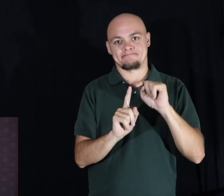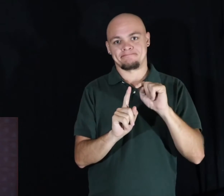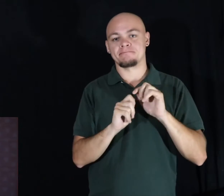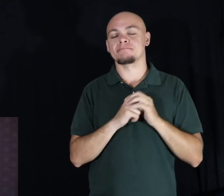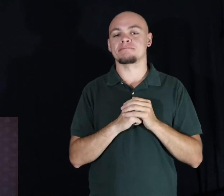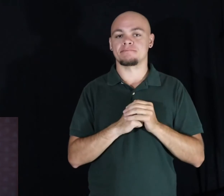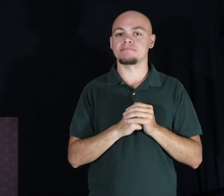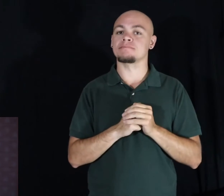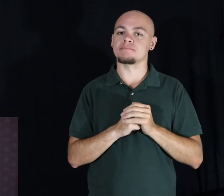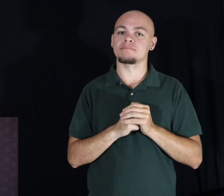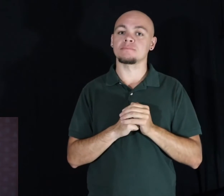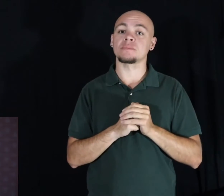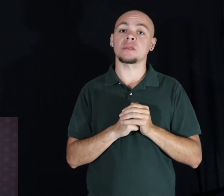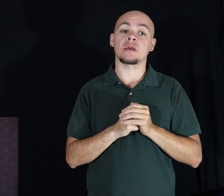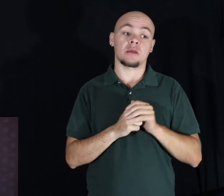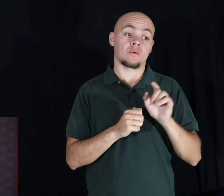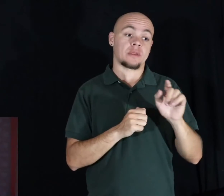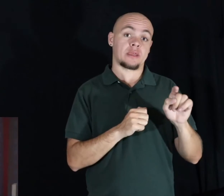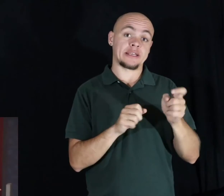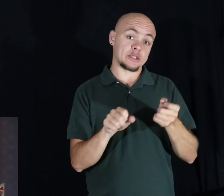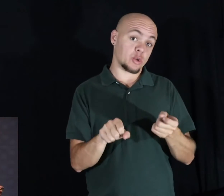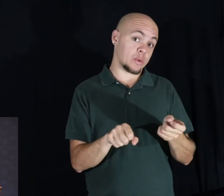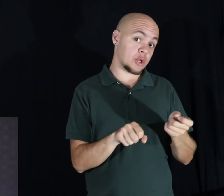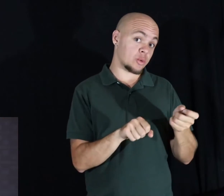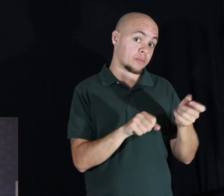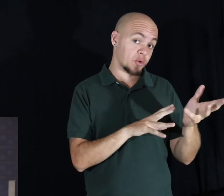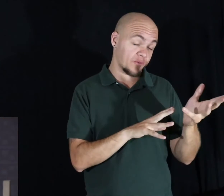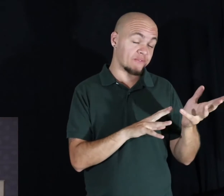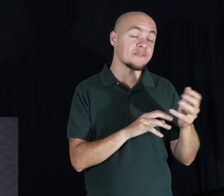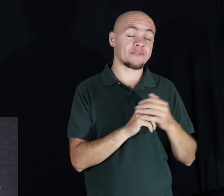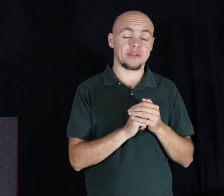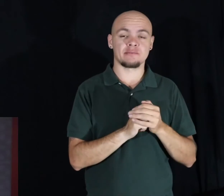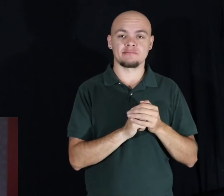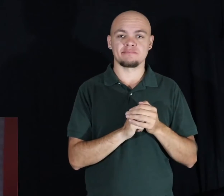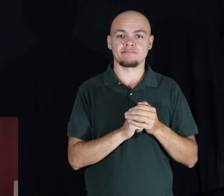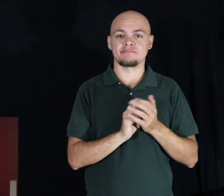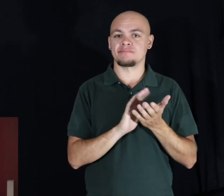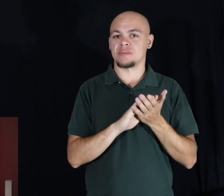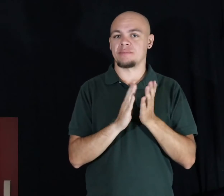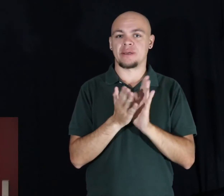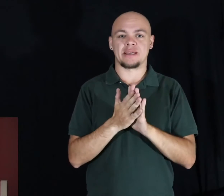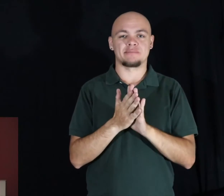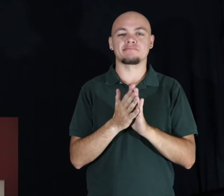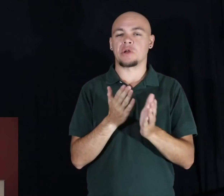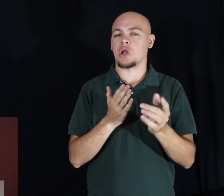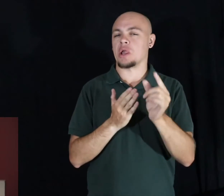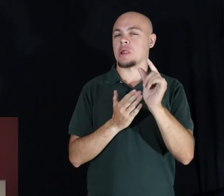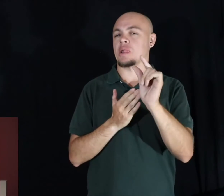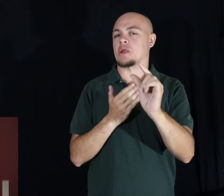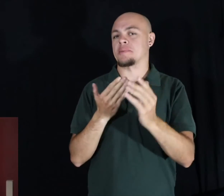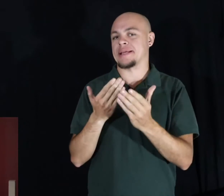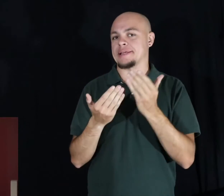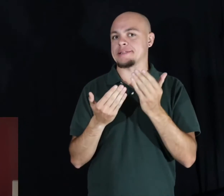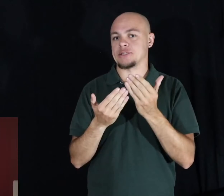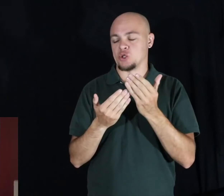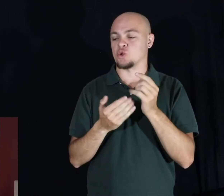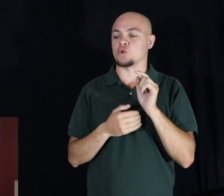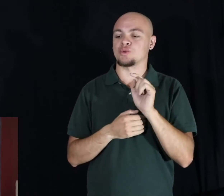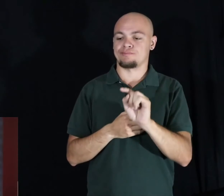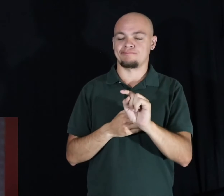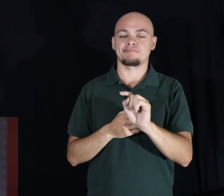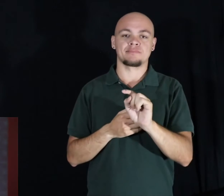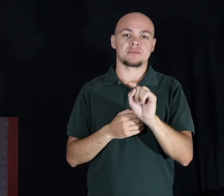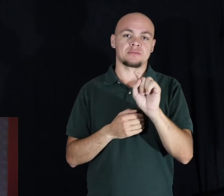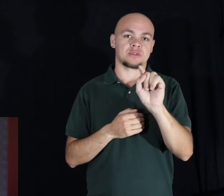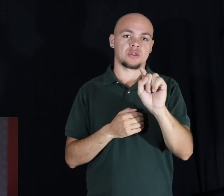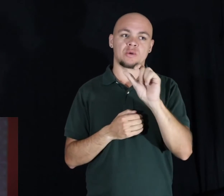So, when you remove the barriers to your success, it will just become a little bit easier for